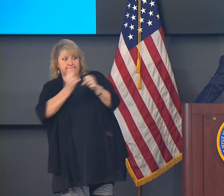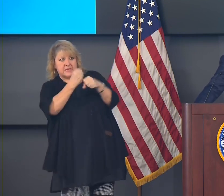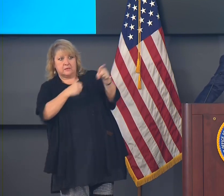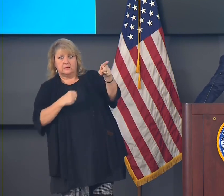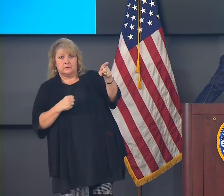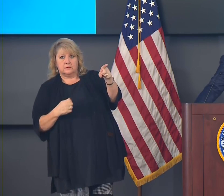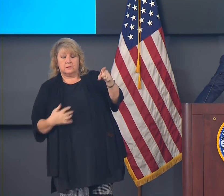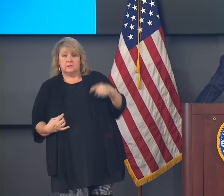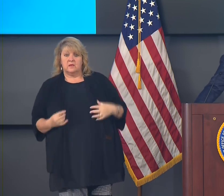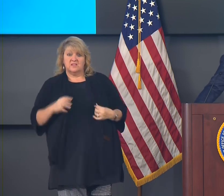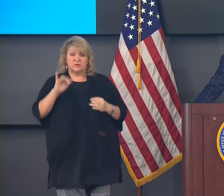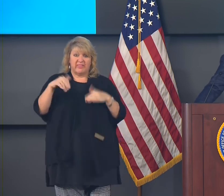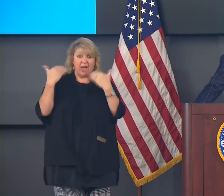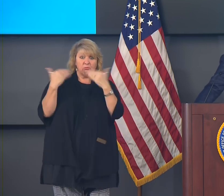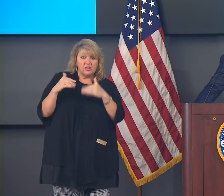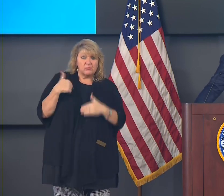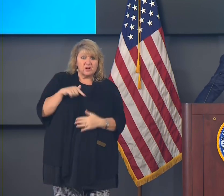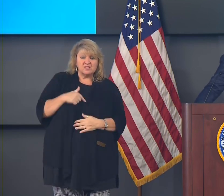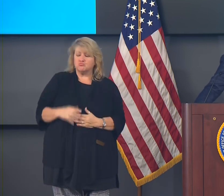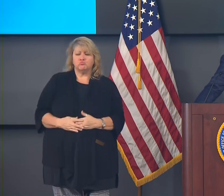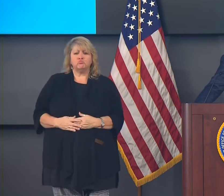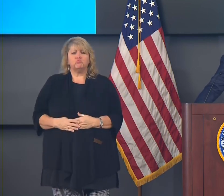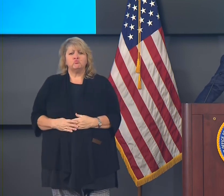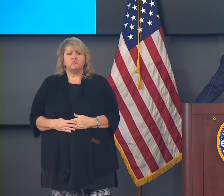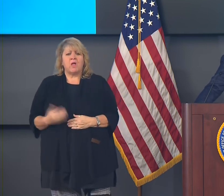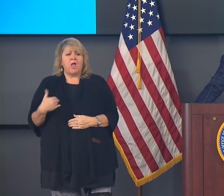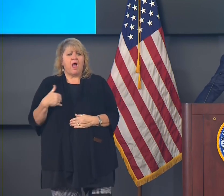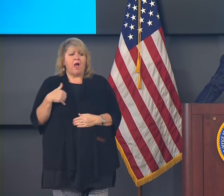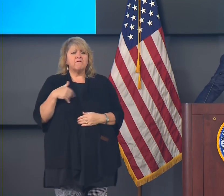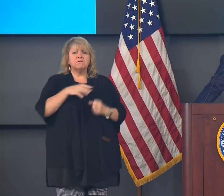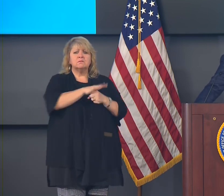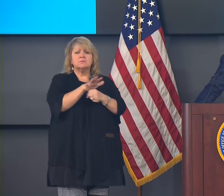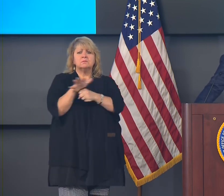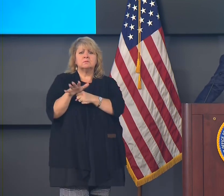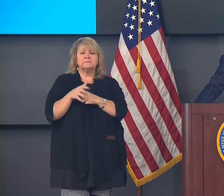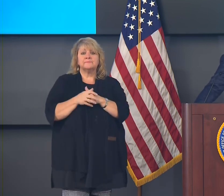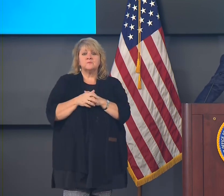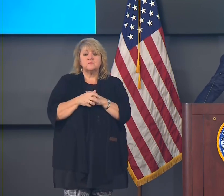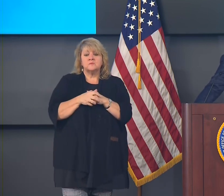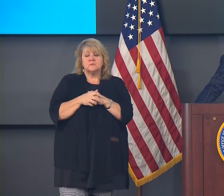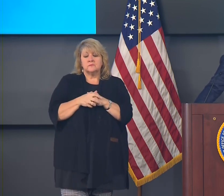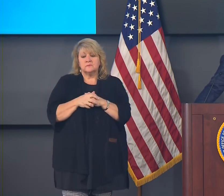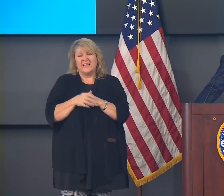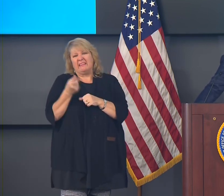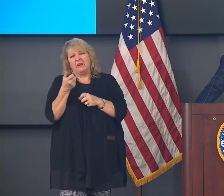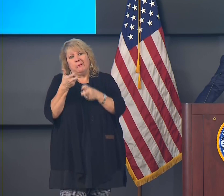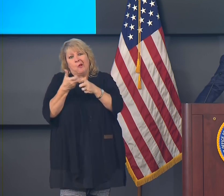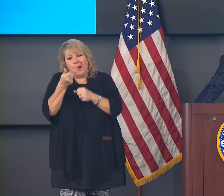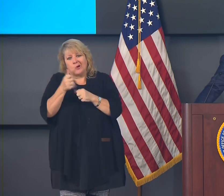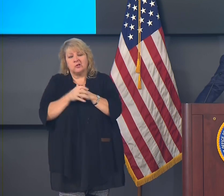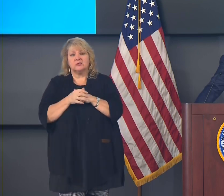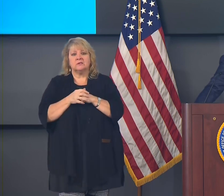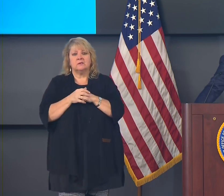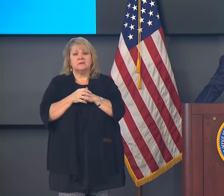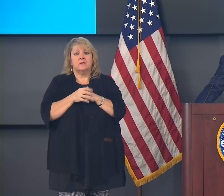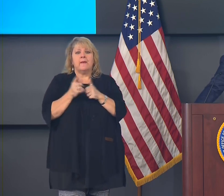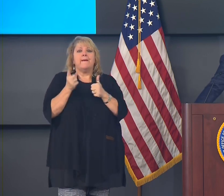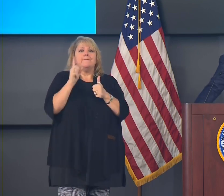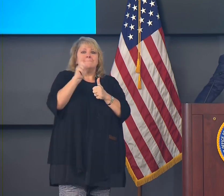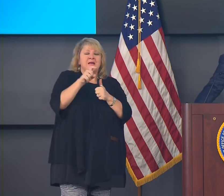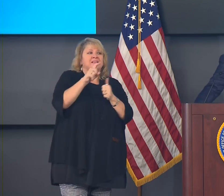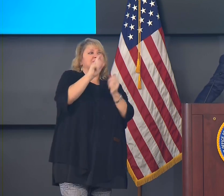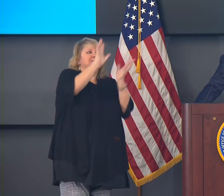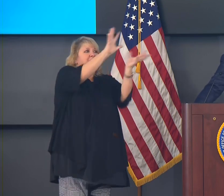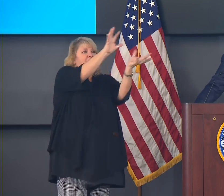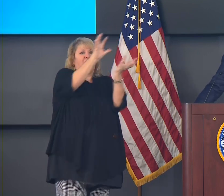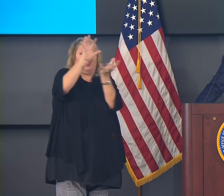terms of receiving the vaccine. It makes it logistically a little harder because you have to receive it at those sites and